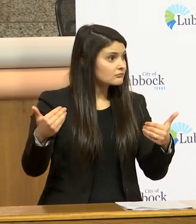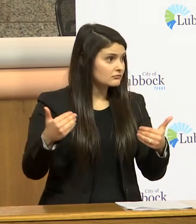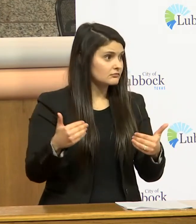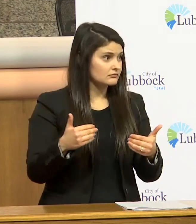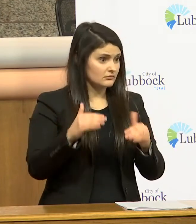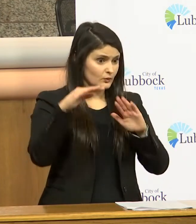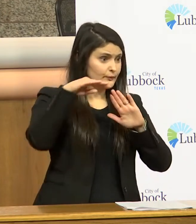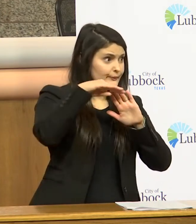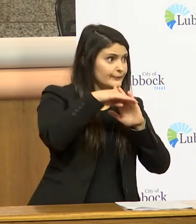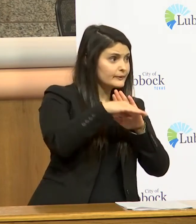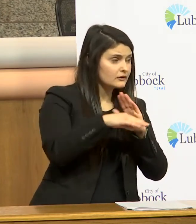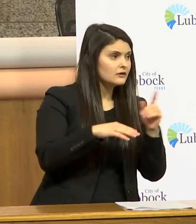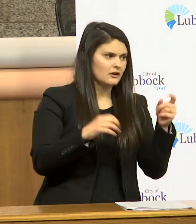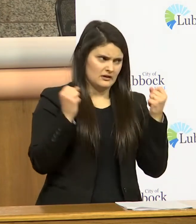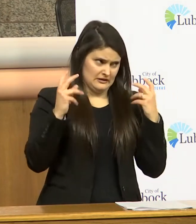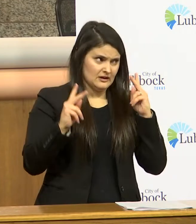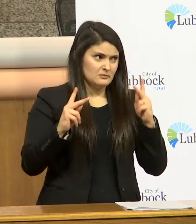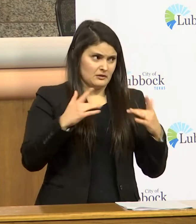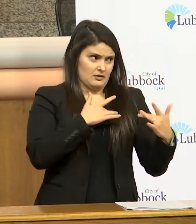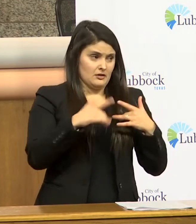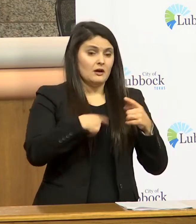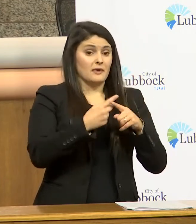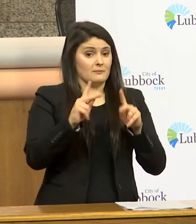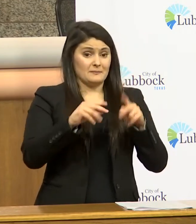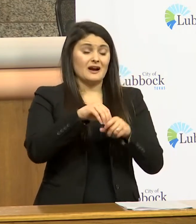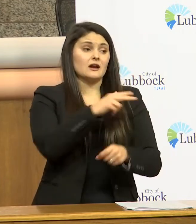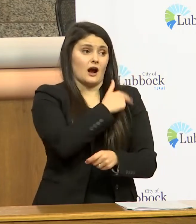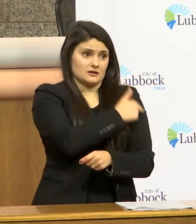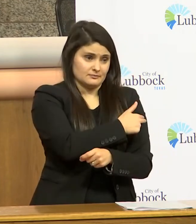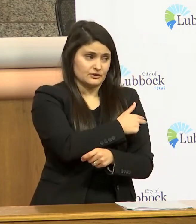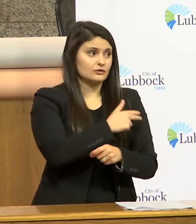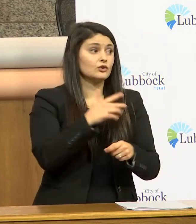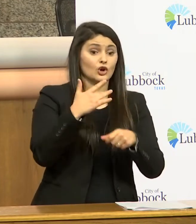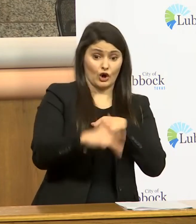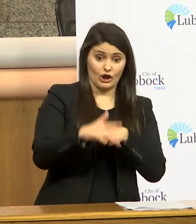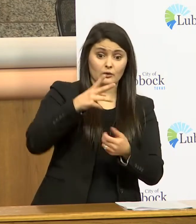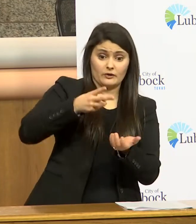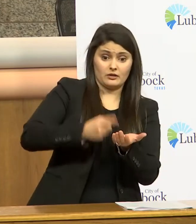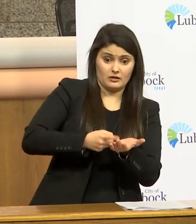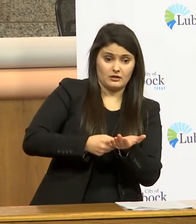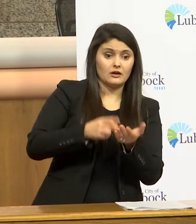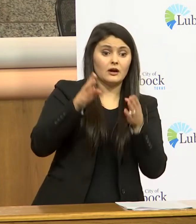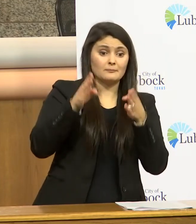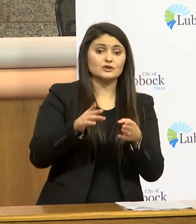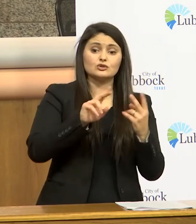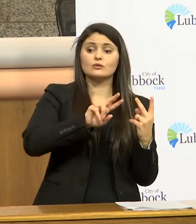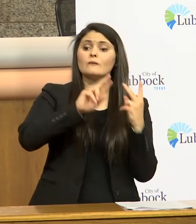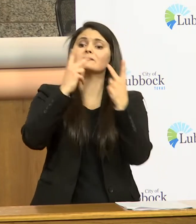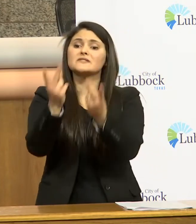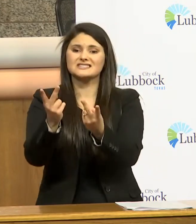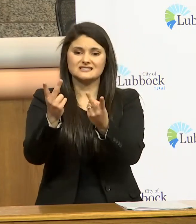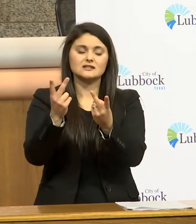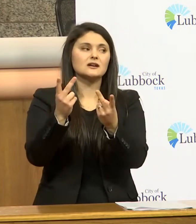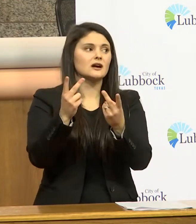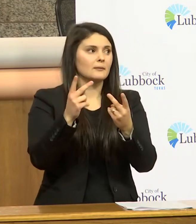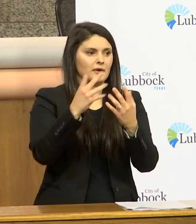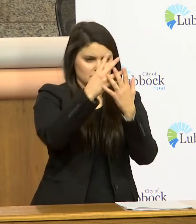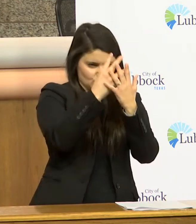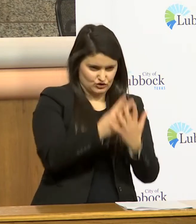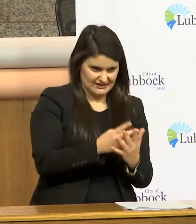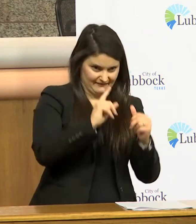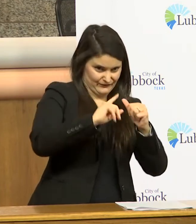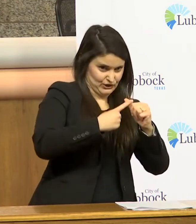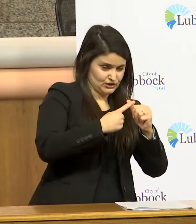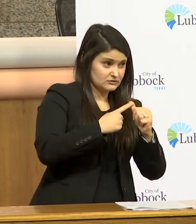and a lot of people are very concerned about people in the hospital you know earlier we heard that one person could go visit at the hospital but they'd be screened as they went